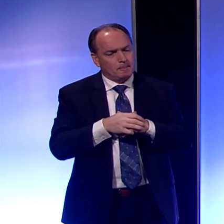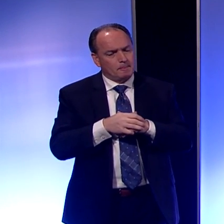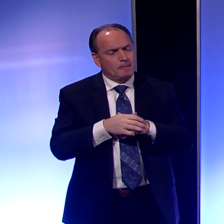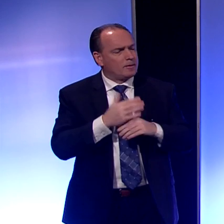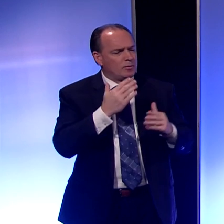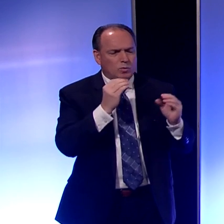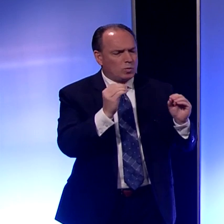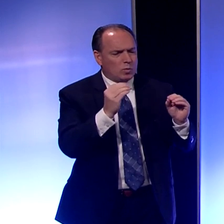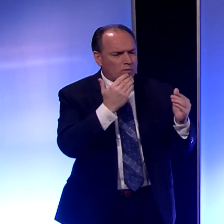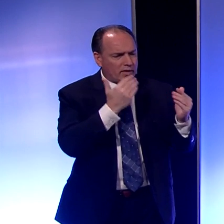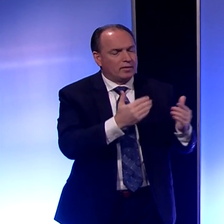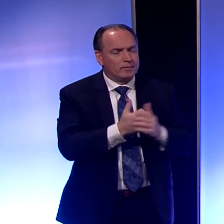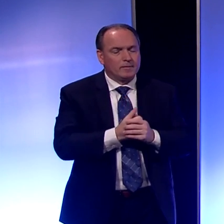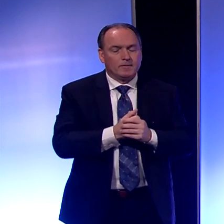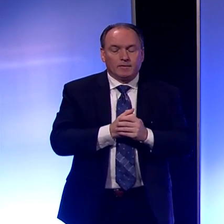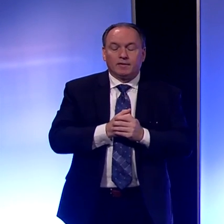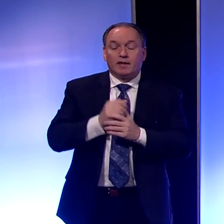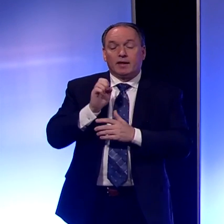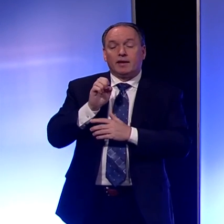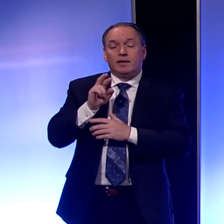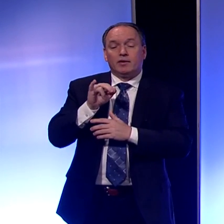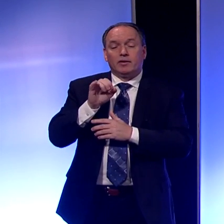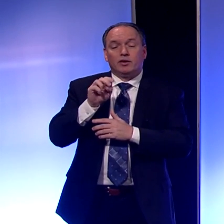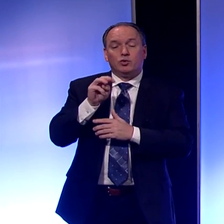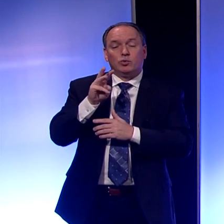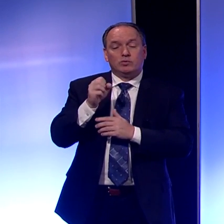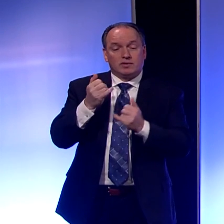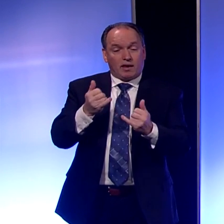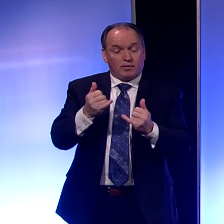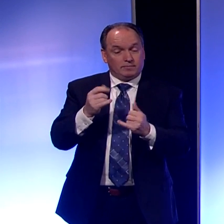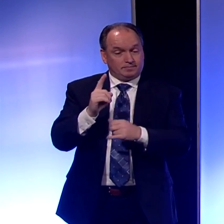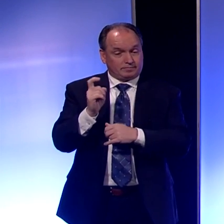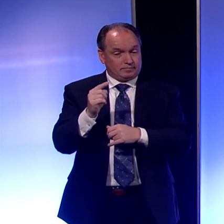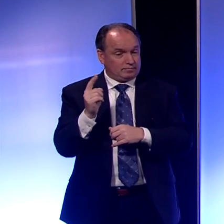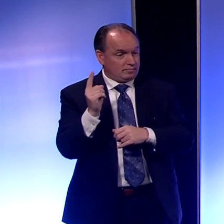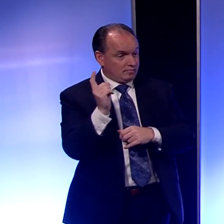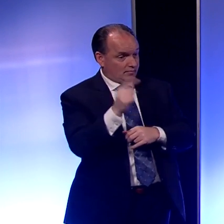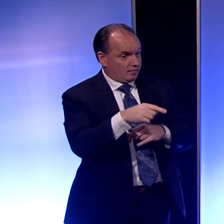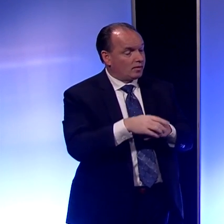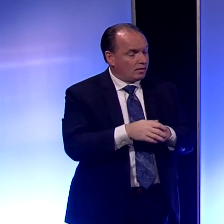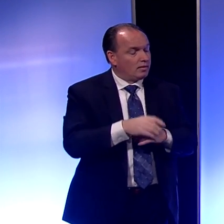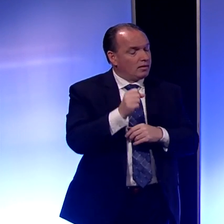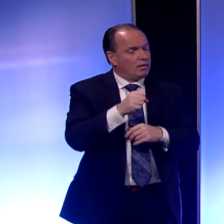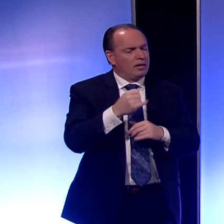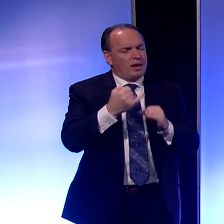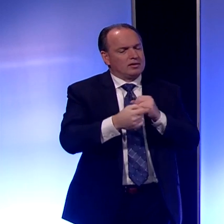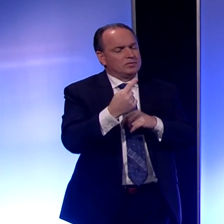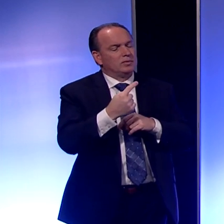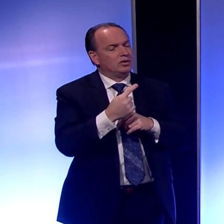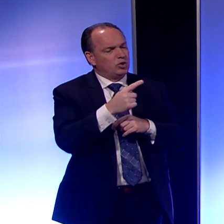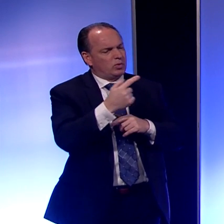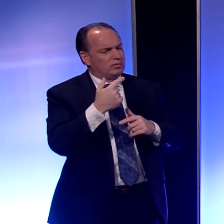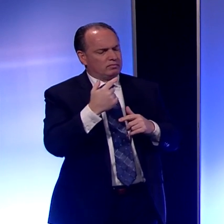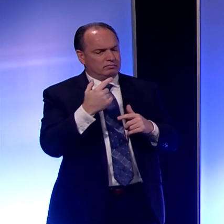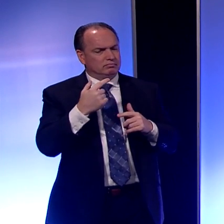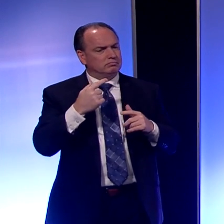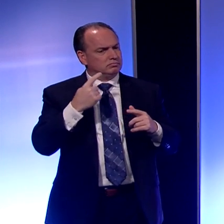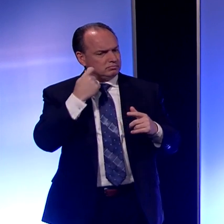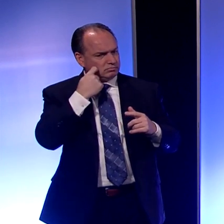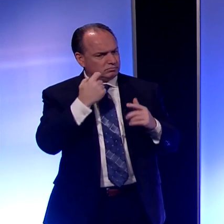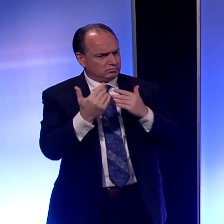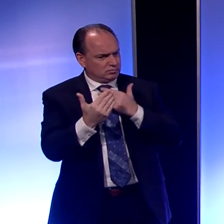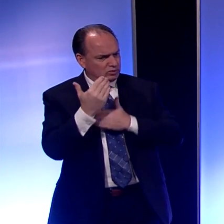Thank you, ma'am. Okay. And how about Erie News Now? Final one for you. You said you had lots of business complaints today, a big